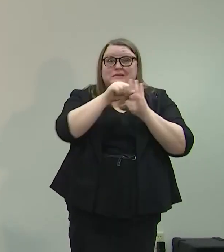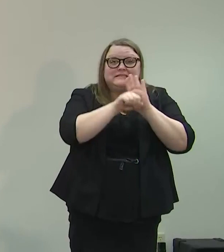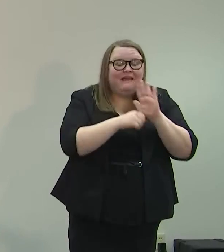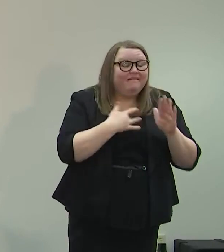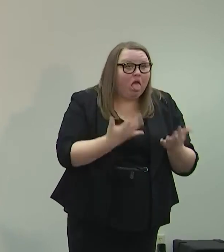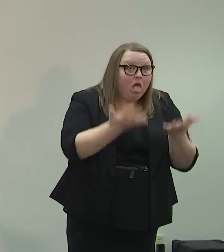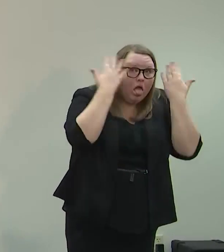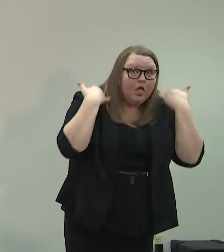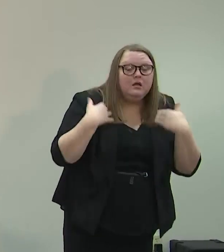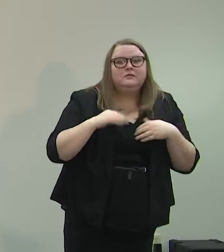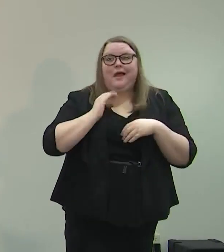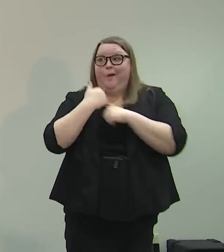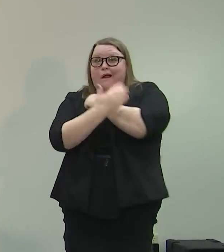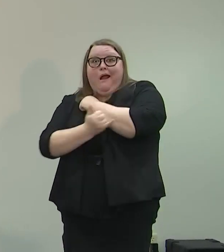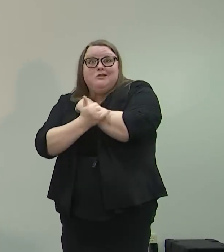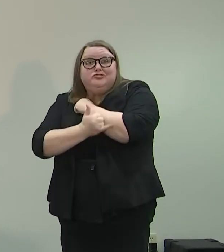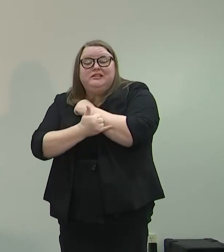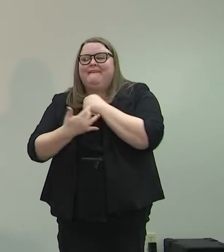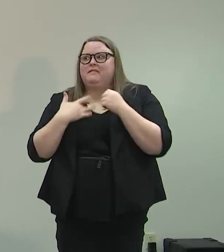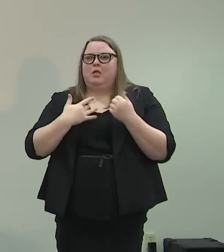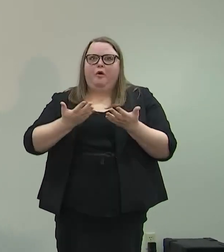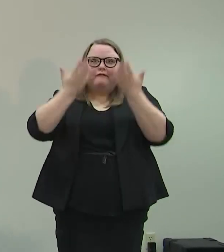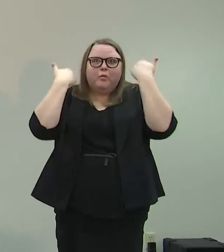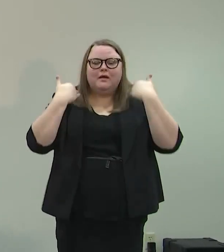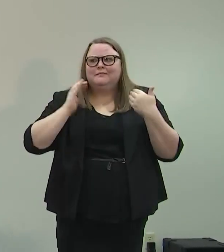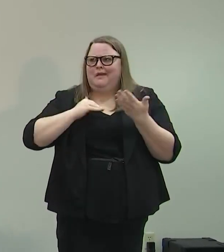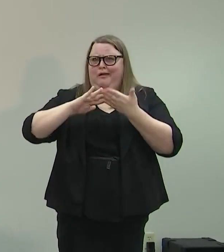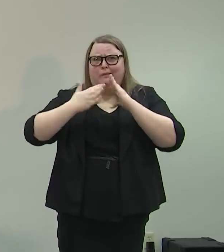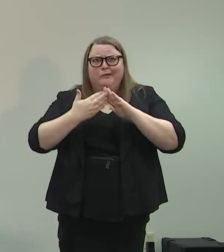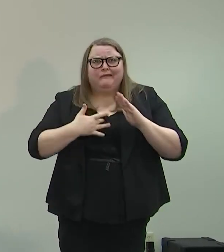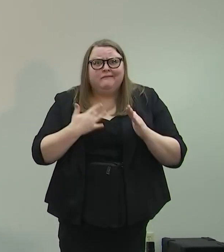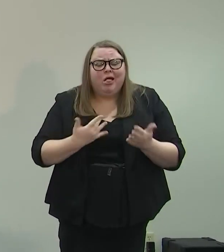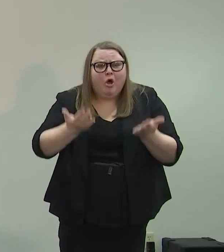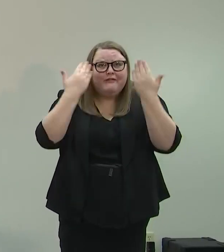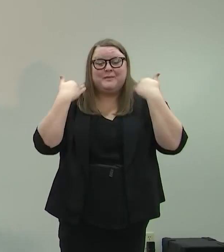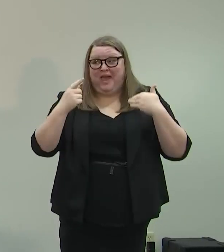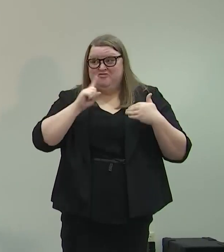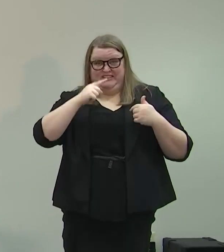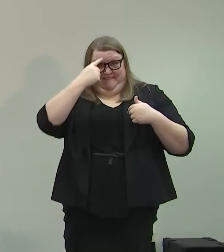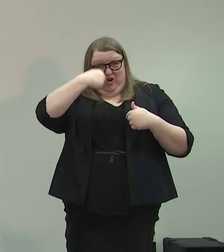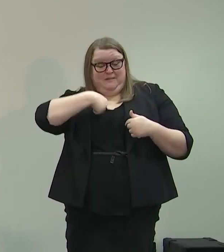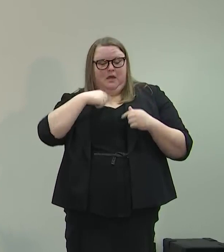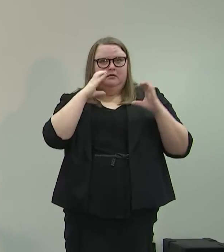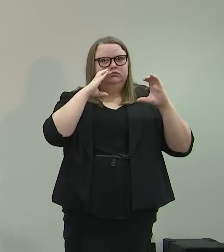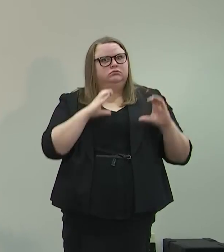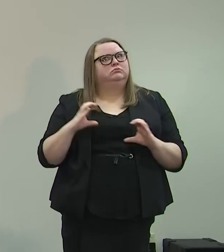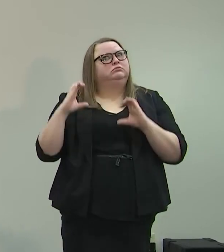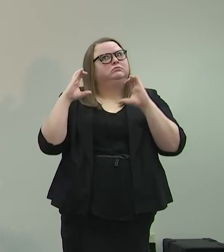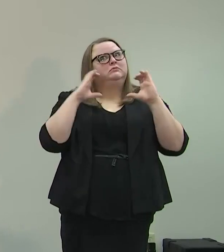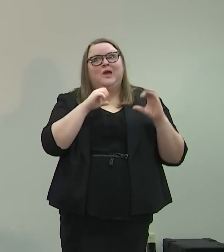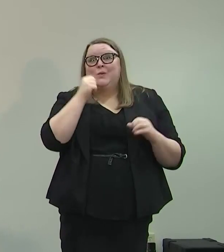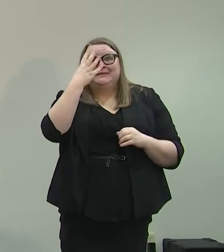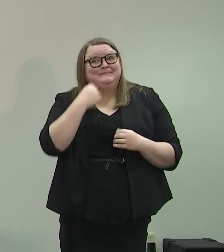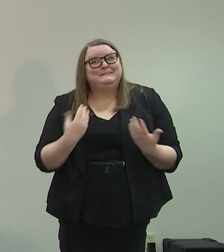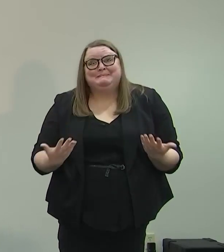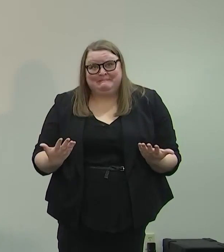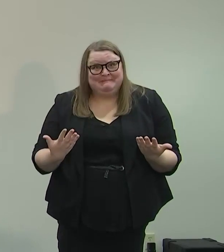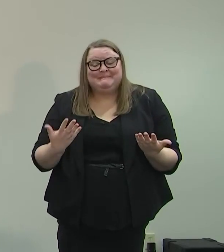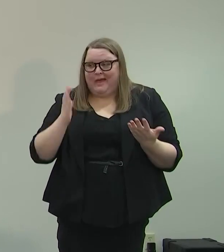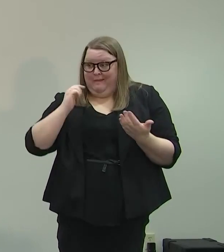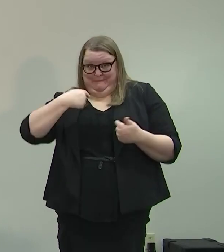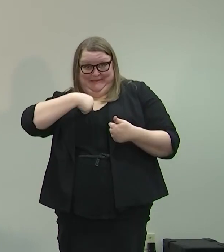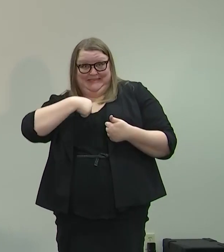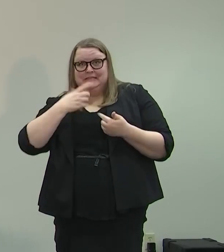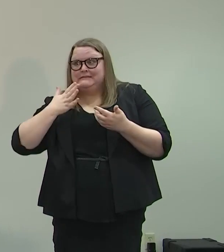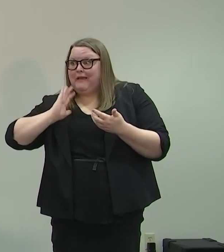our country, for our community, and has resulted in many, many sleepless nights for me and for an awful lot of people in our community